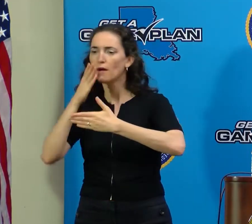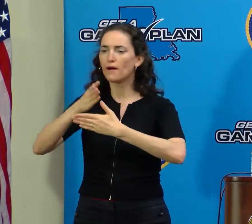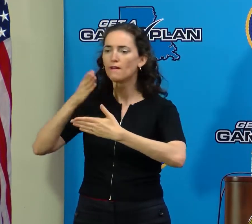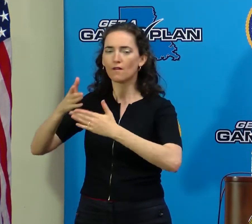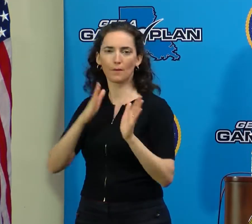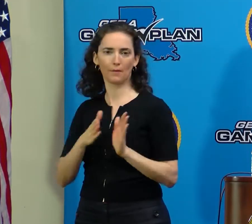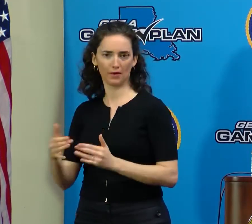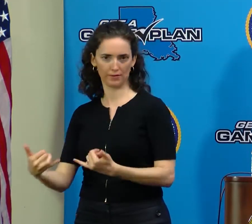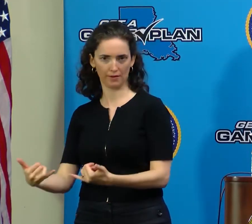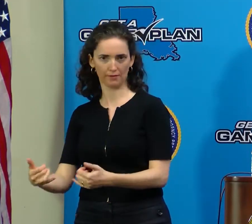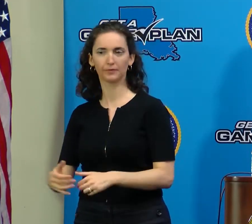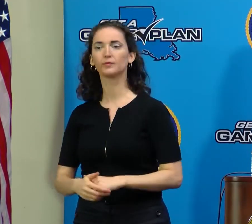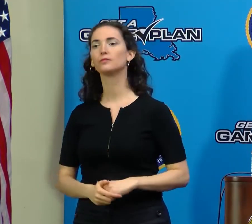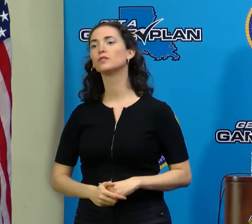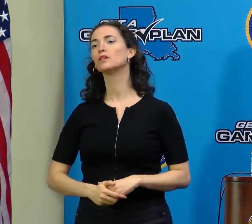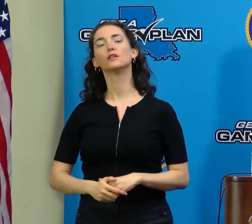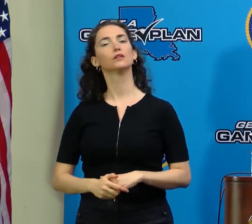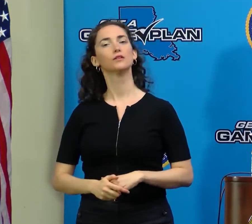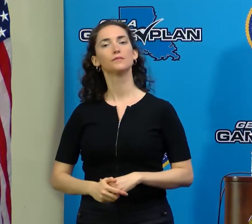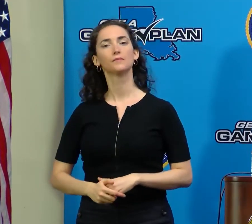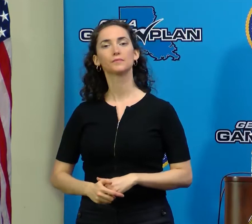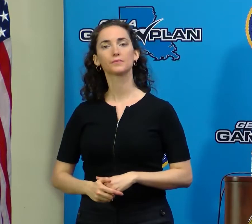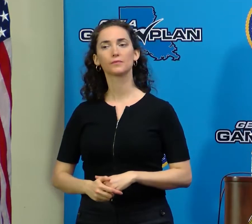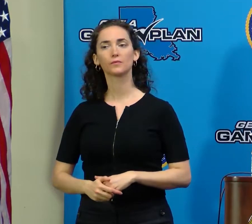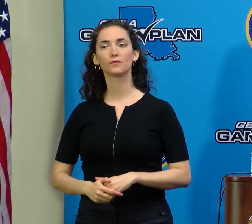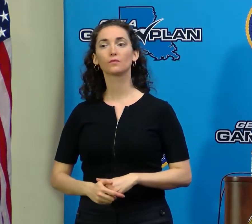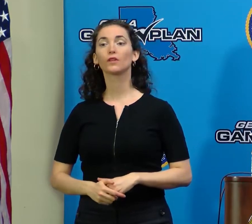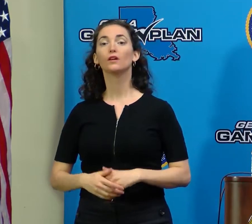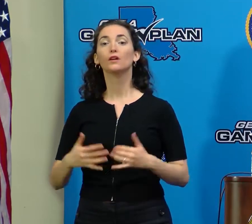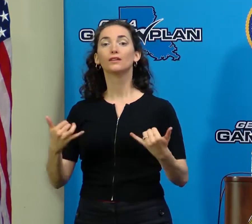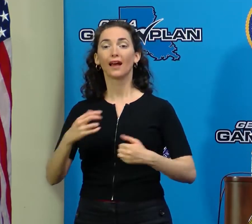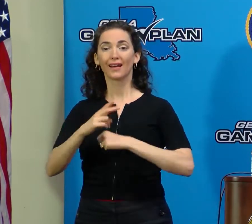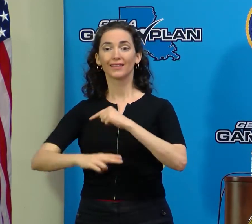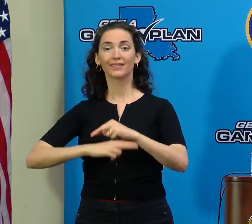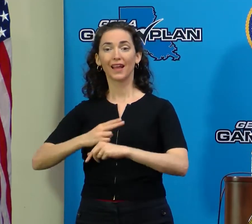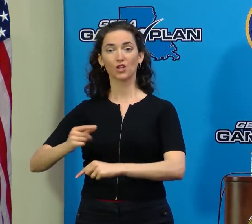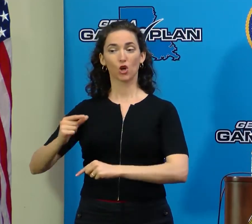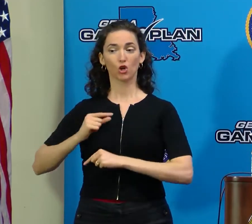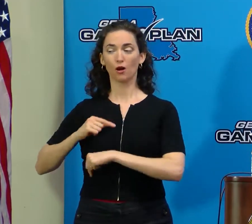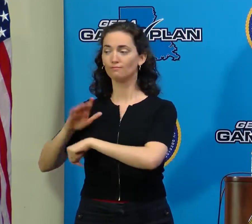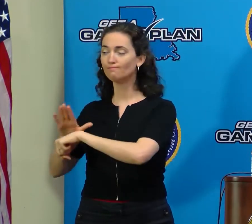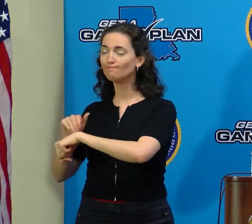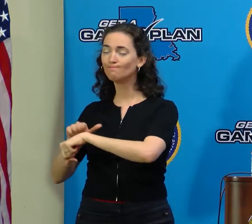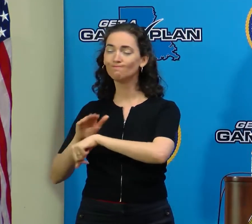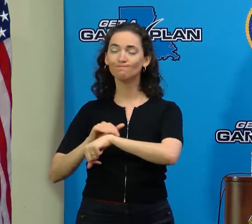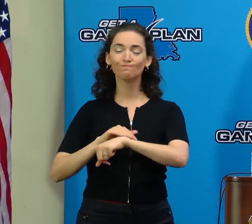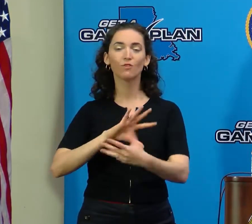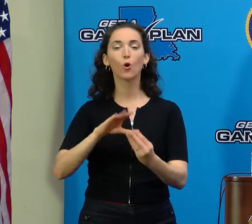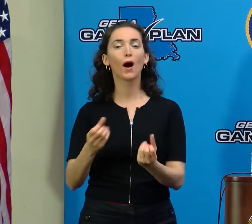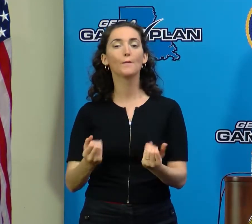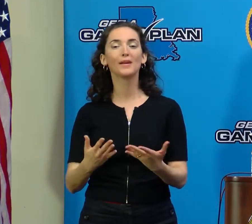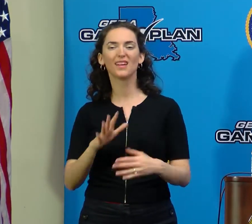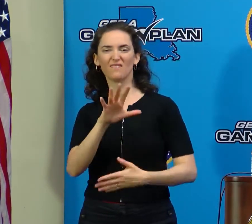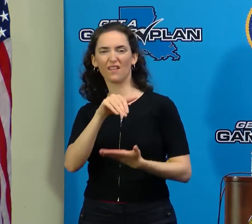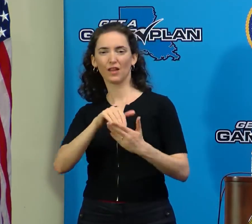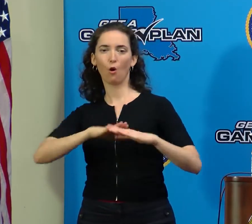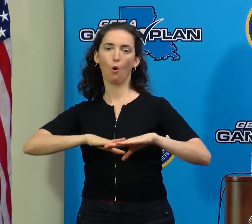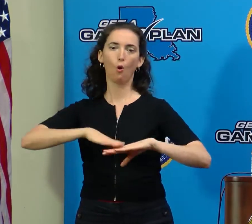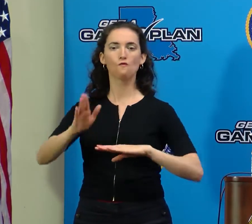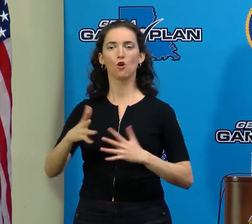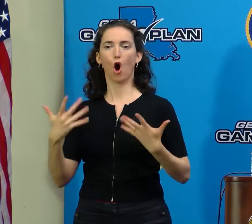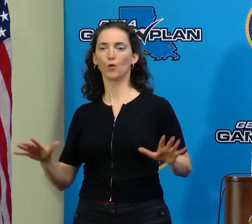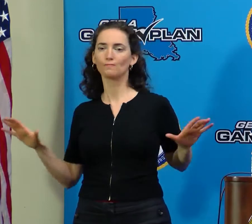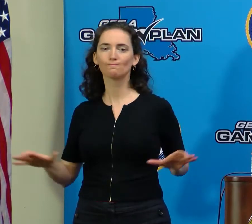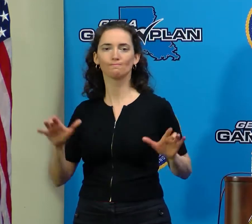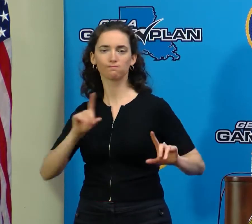There are more than 5,000 National Guardsmen activated and responding to this